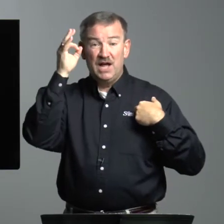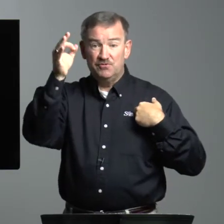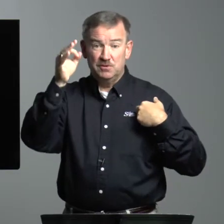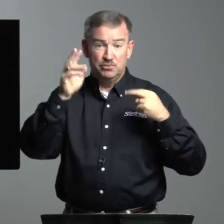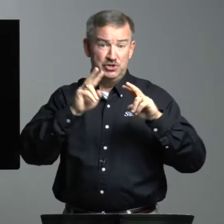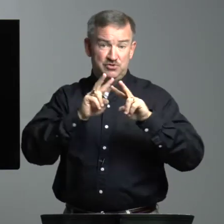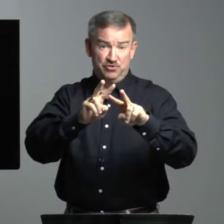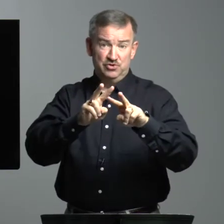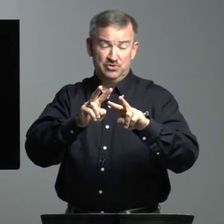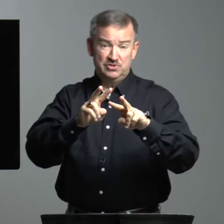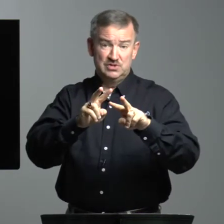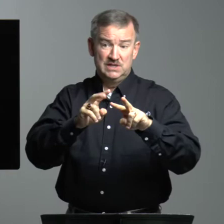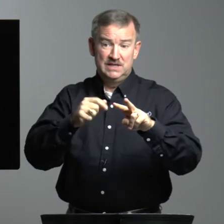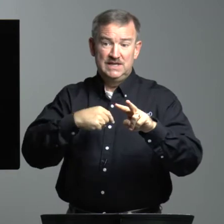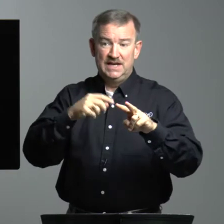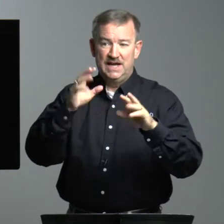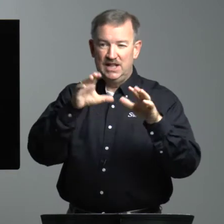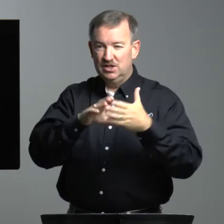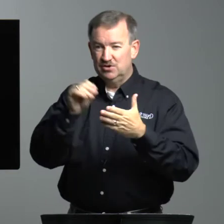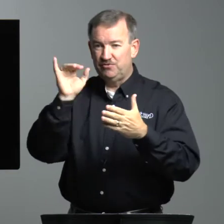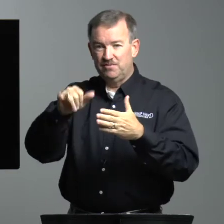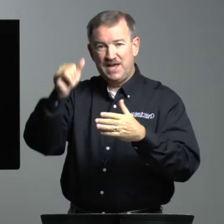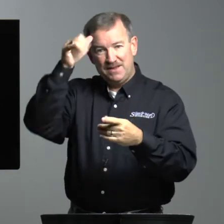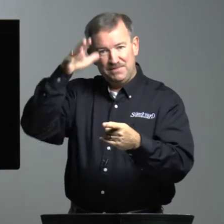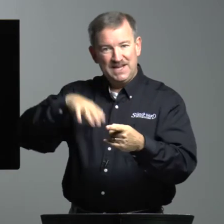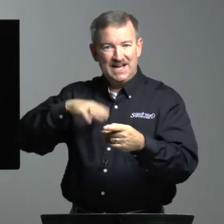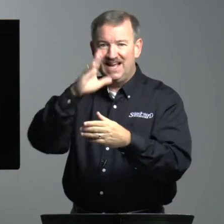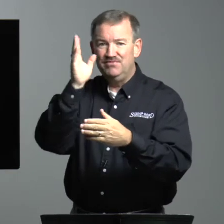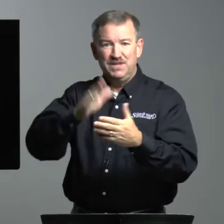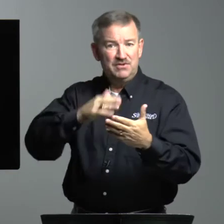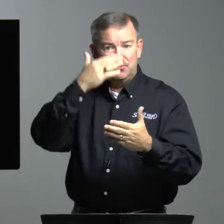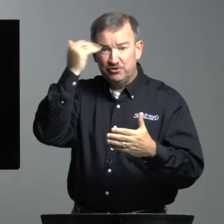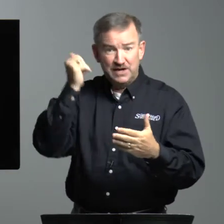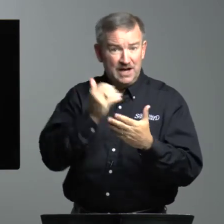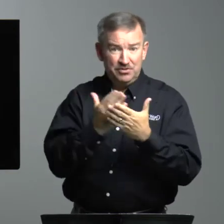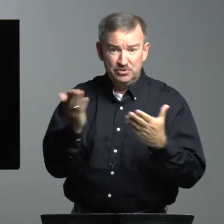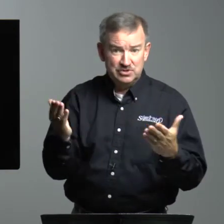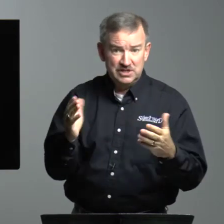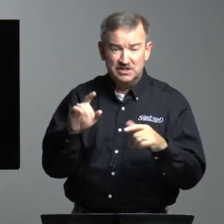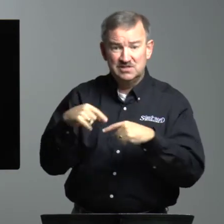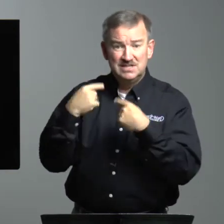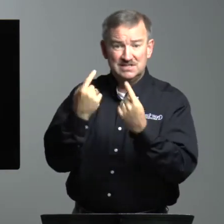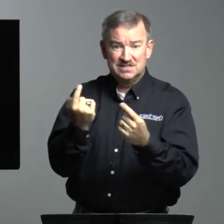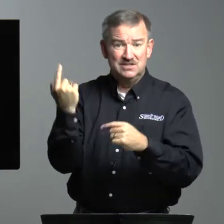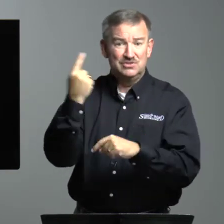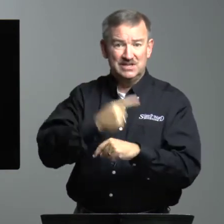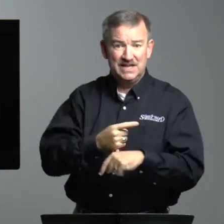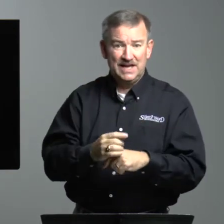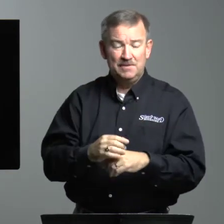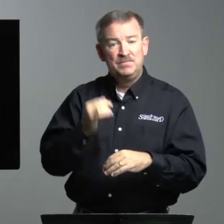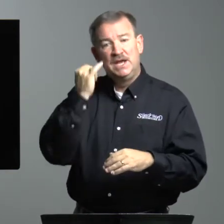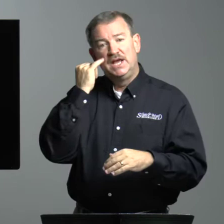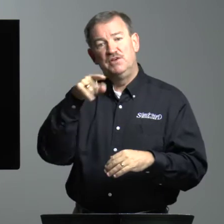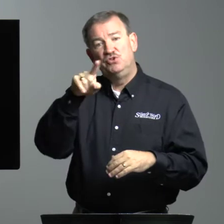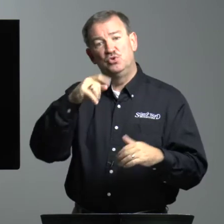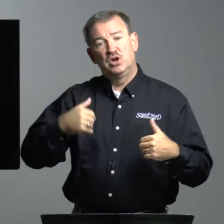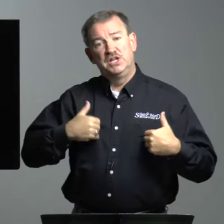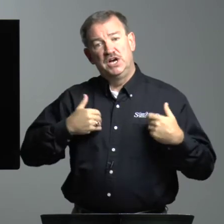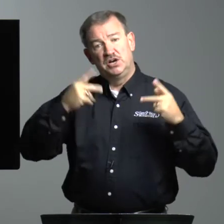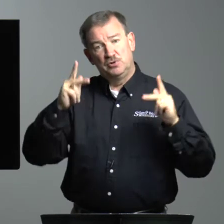have to preach funerals. And I learned from that man. I have never forgotten those things still today. If you are a younger